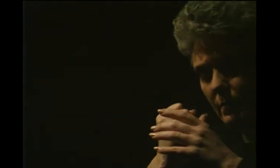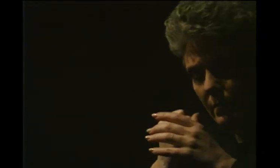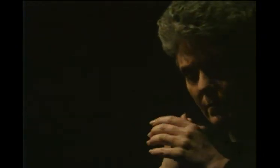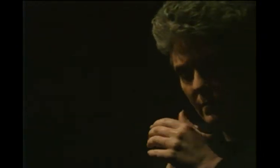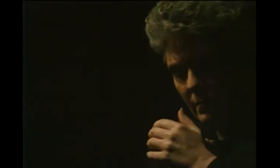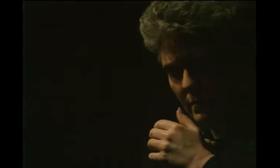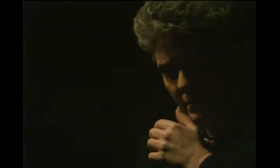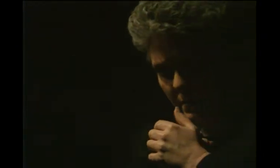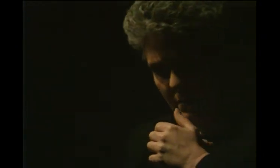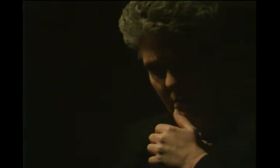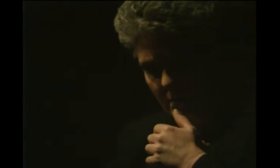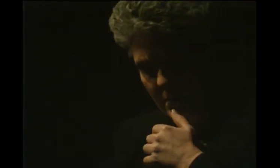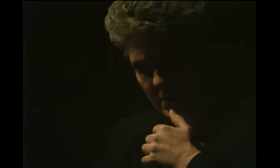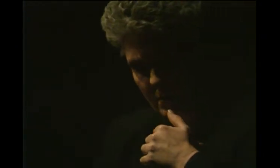the play makes me feel good.